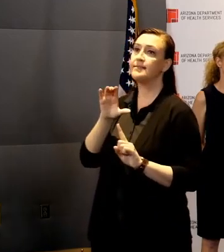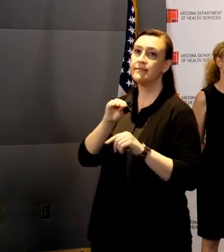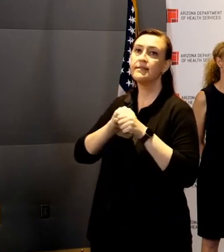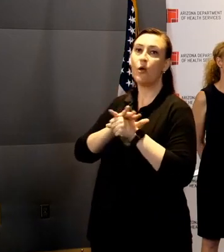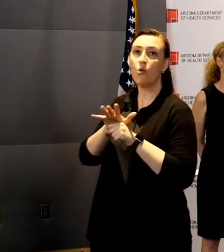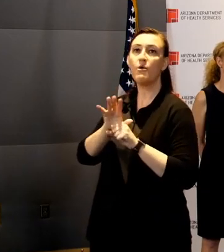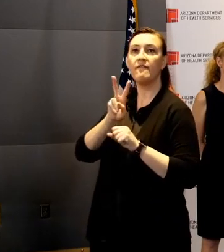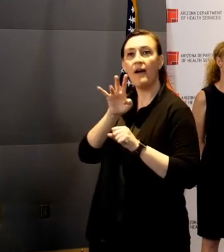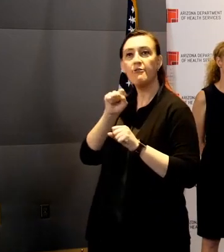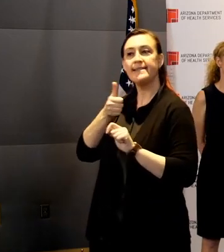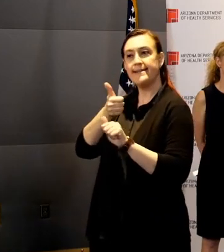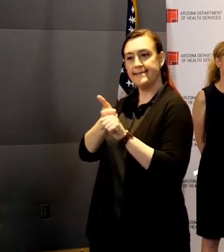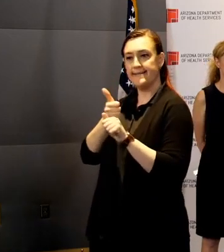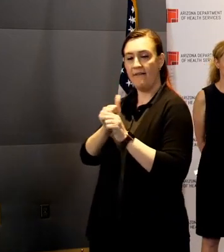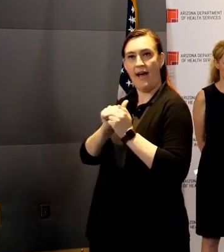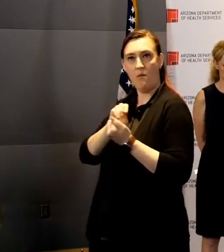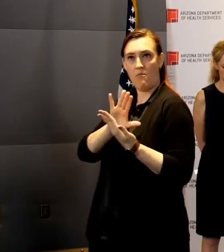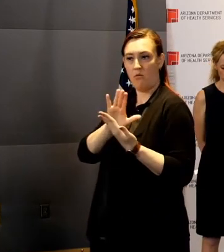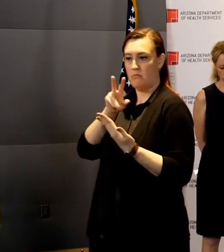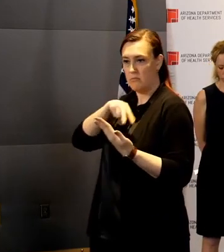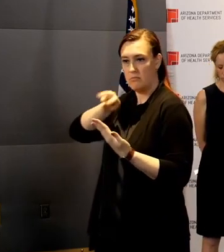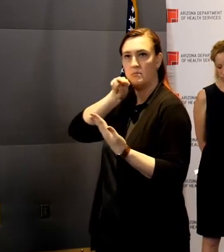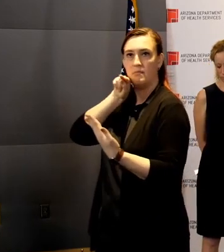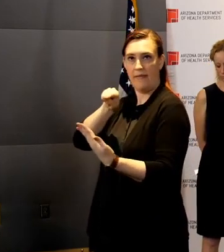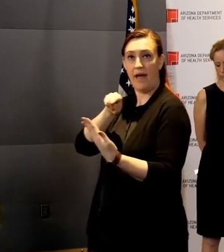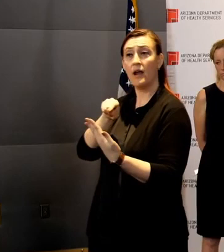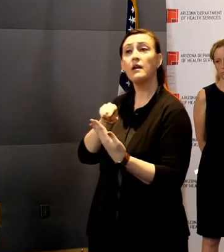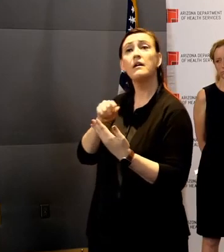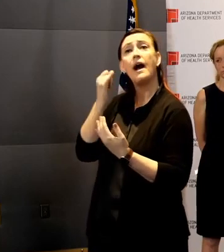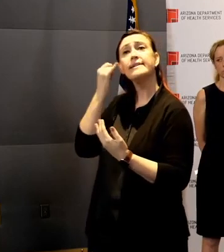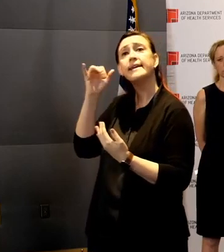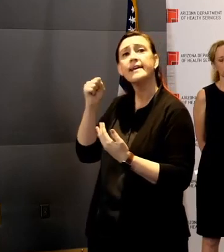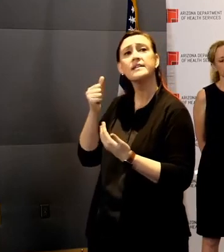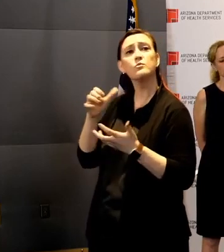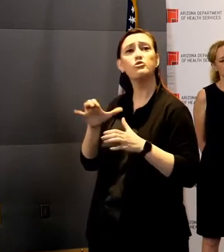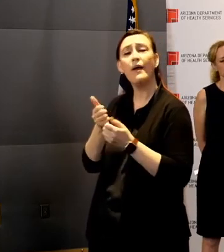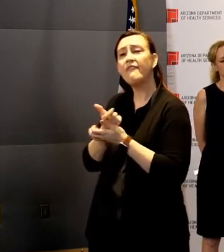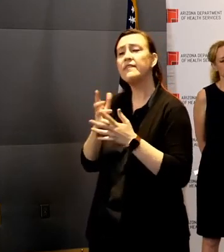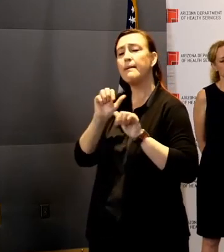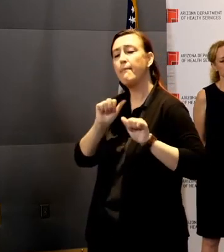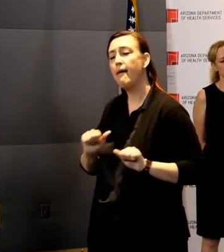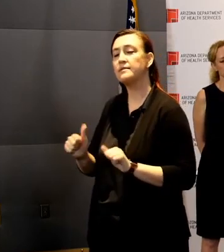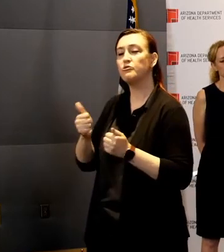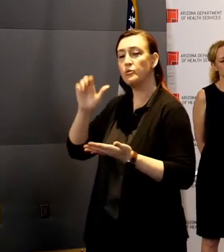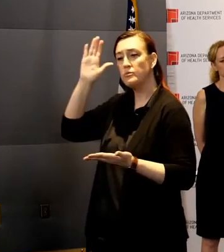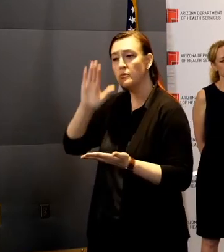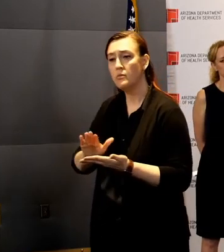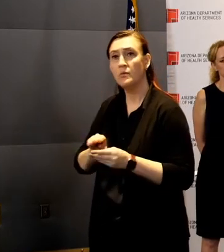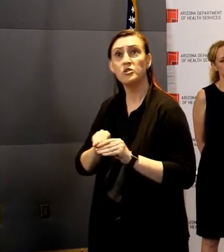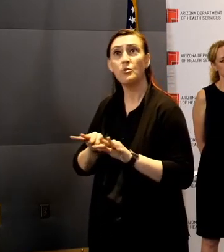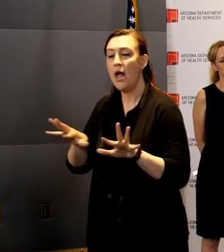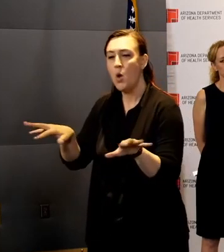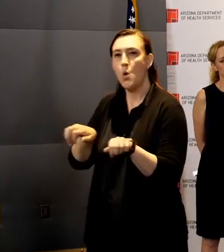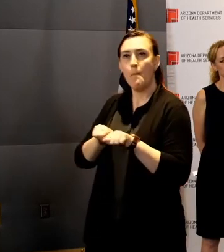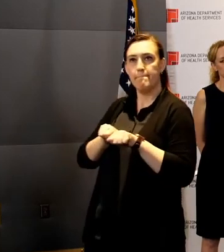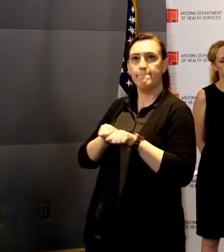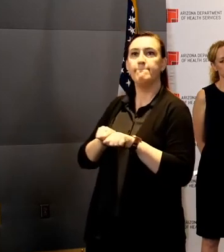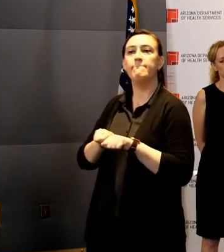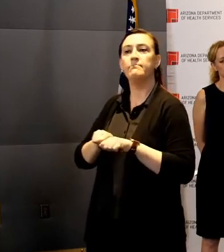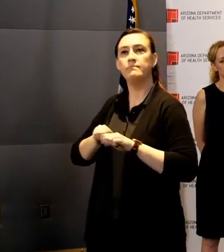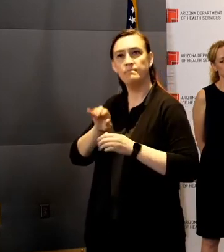-19 with a framework of let's do everything possible to stop the spread, to